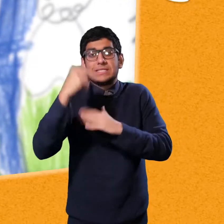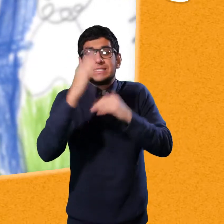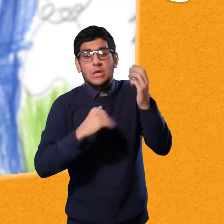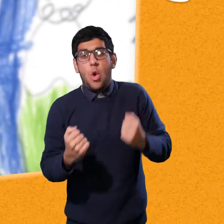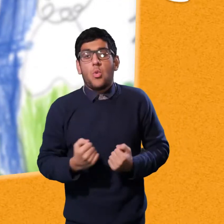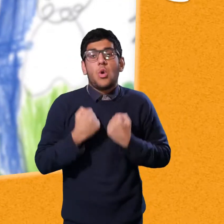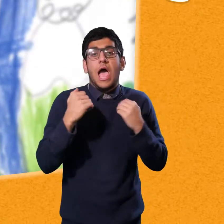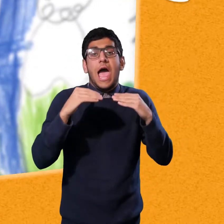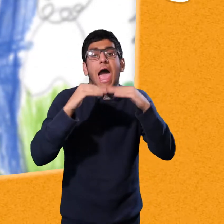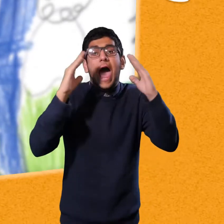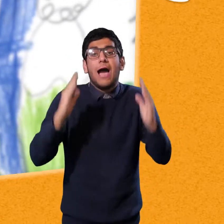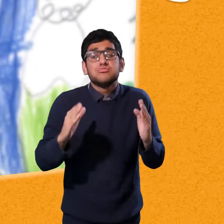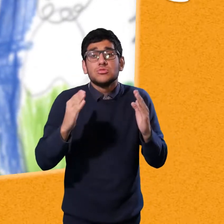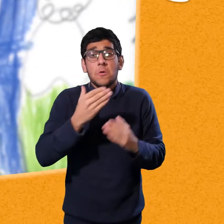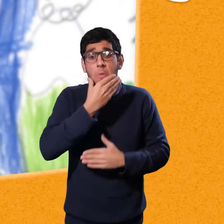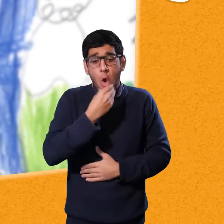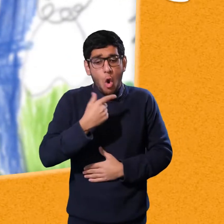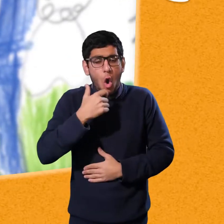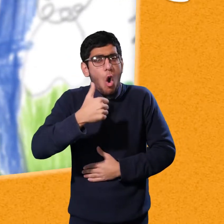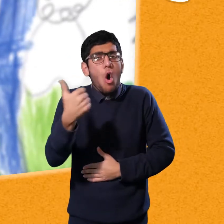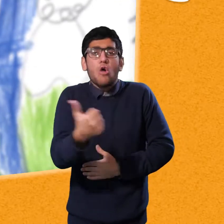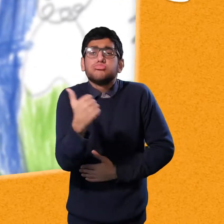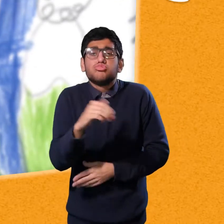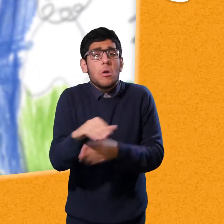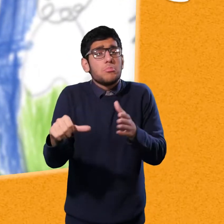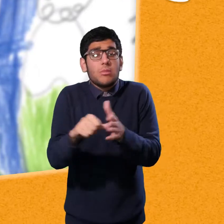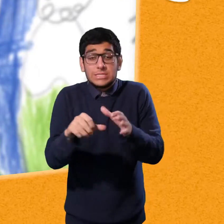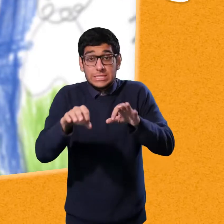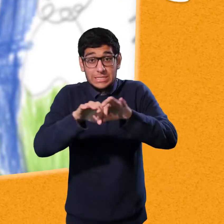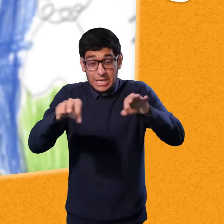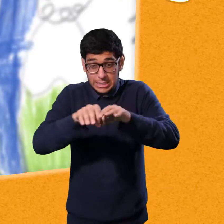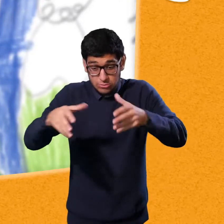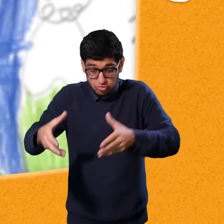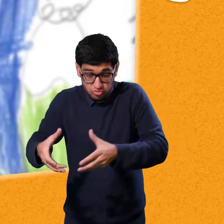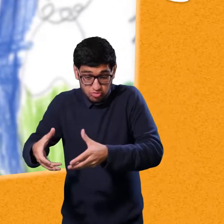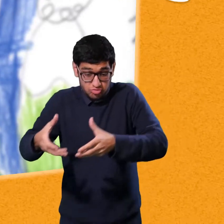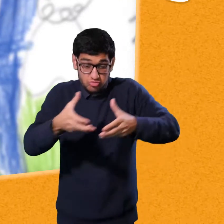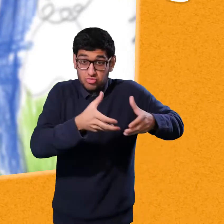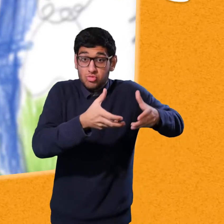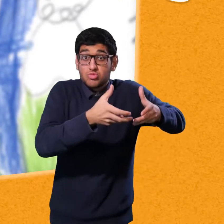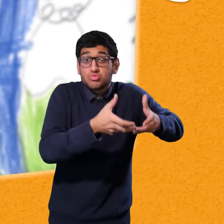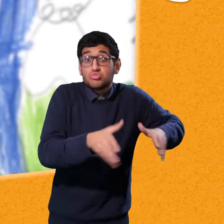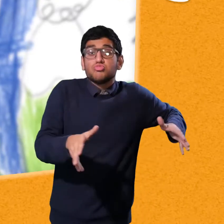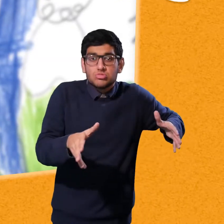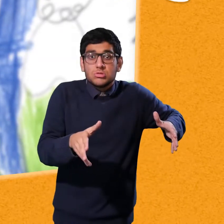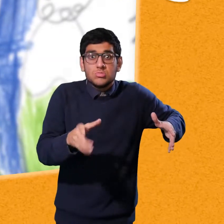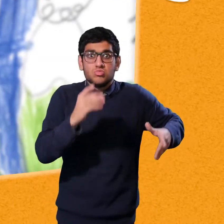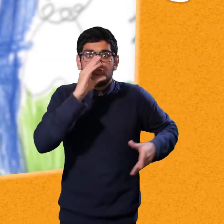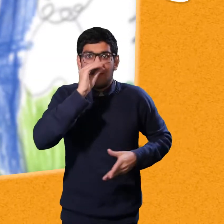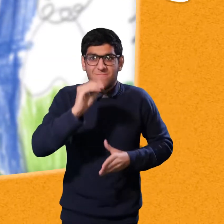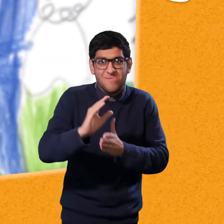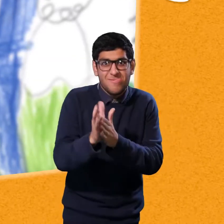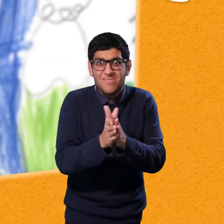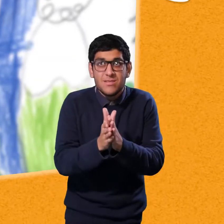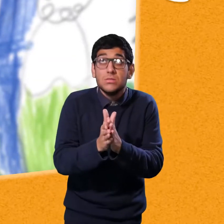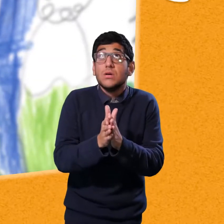excuse me, can I have some of your sticks? I want to build myself a house. No problem. And he dropped some of